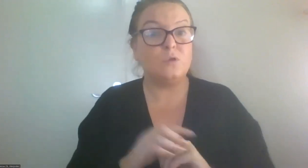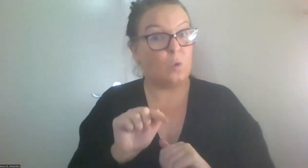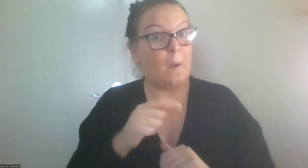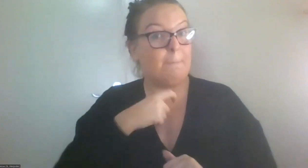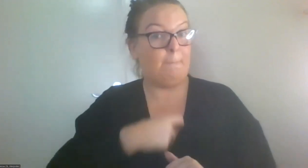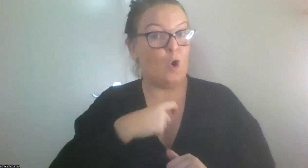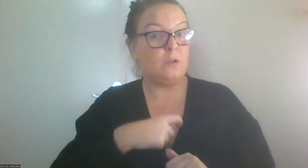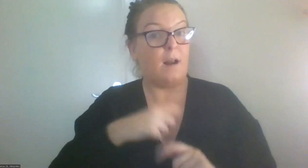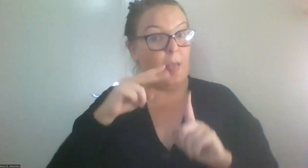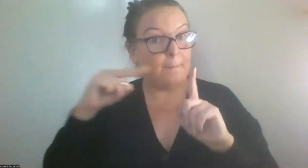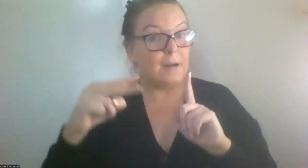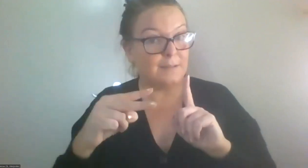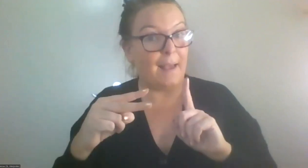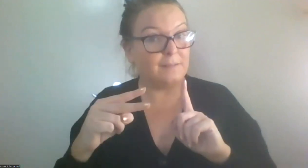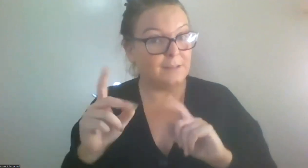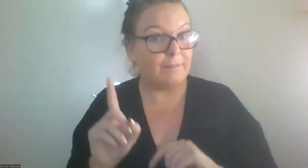perspective.